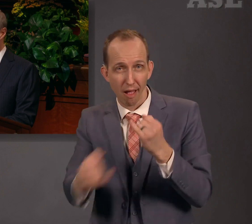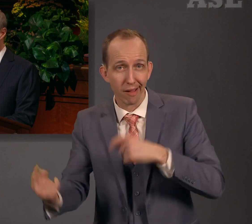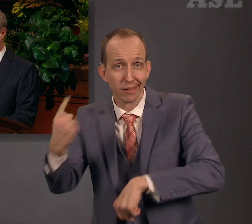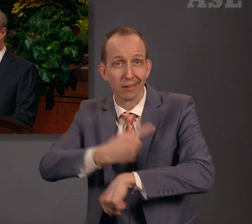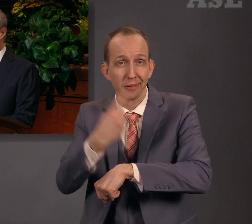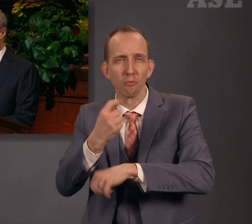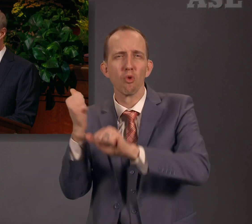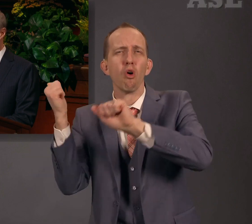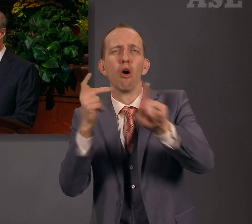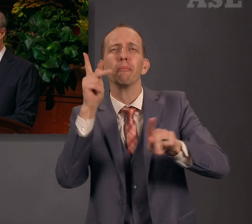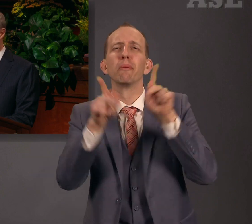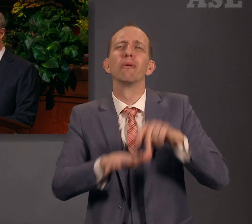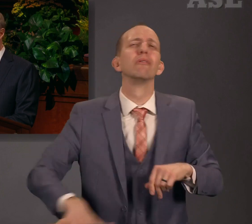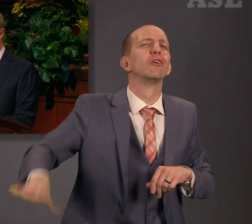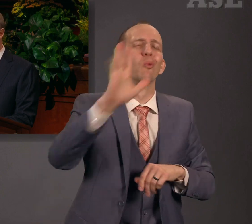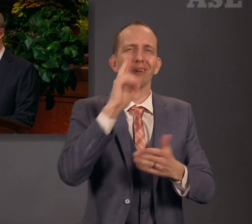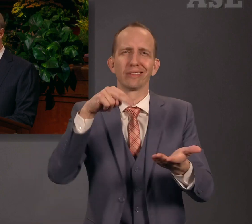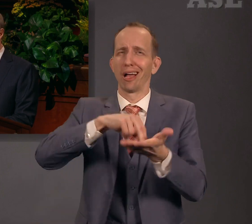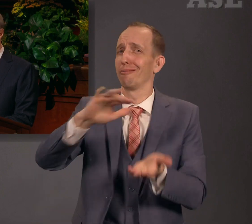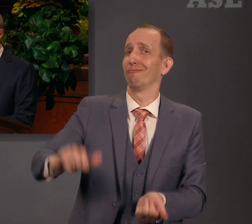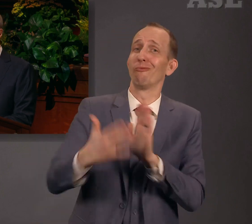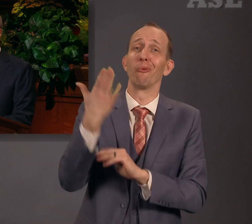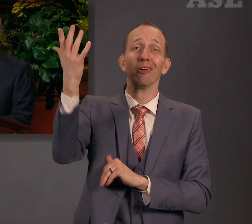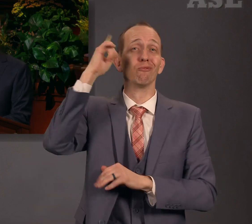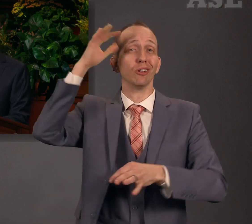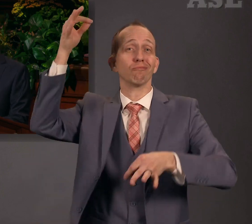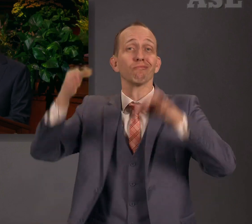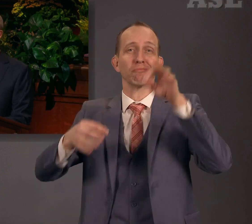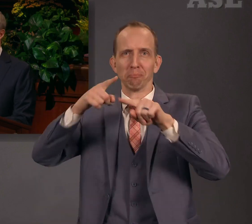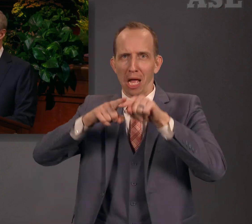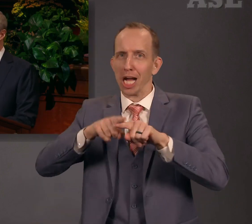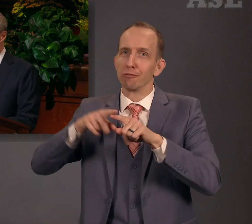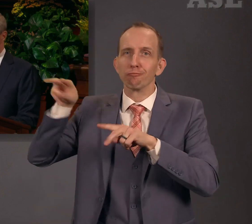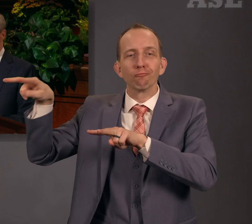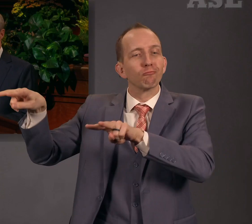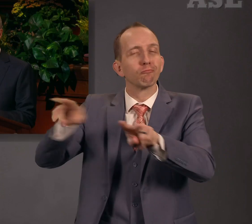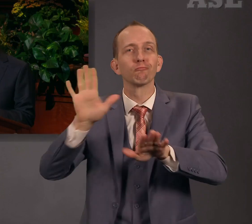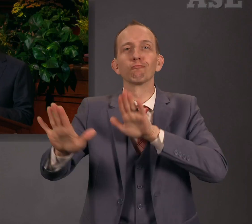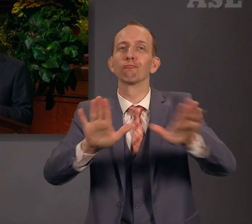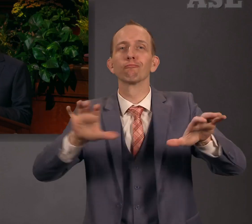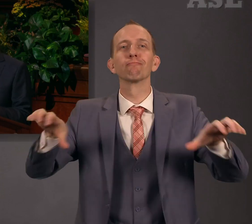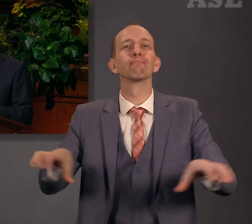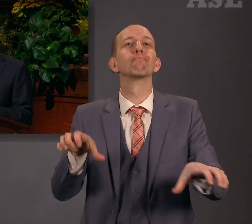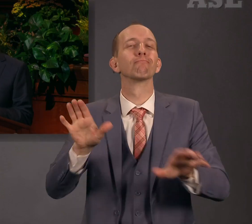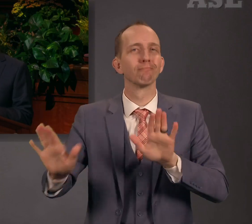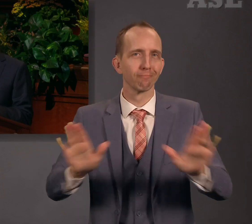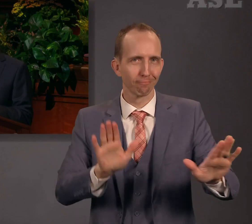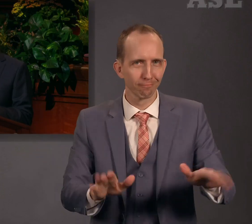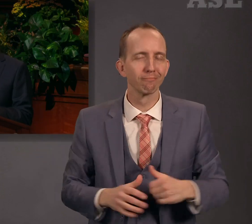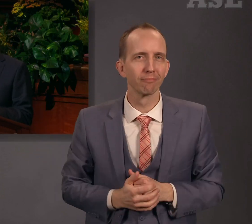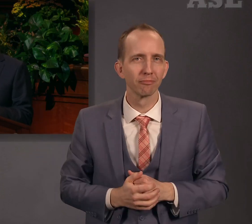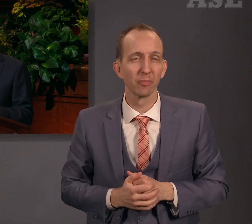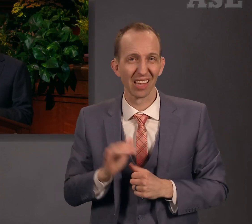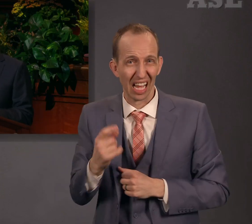according to their works. Now, brothers and sisters, given this description of the word by Alma,